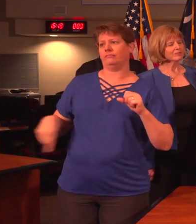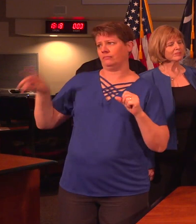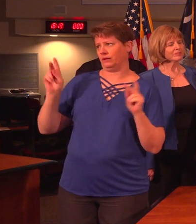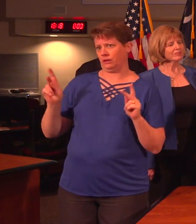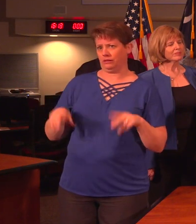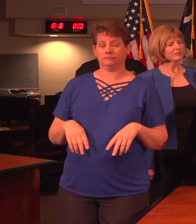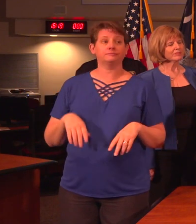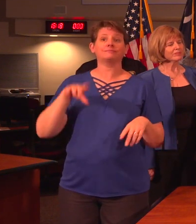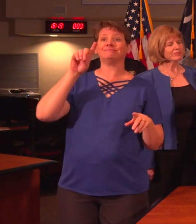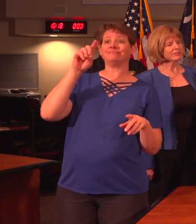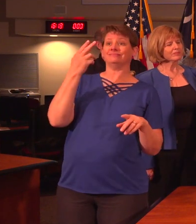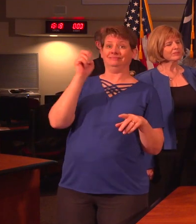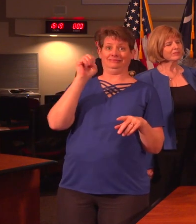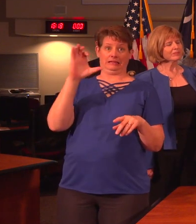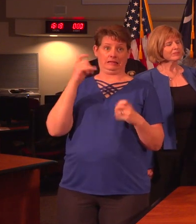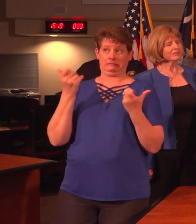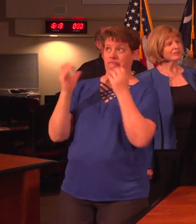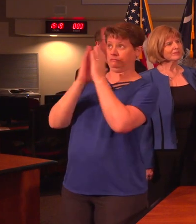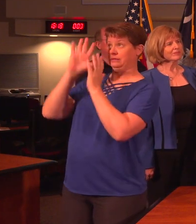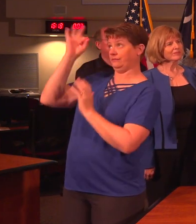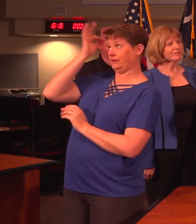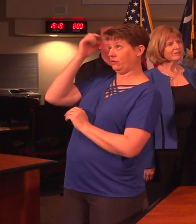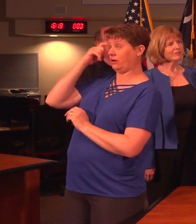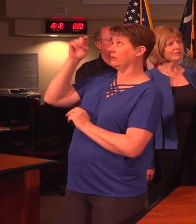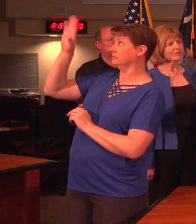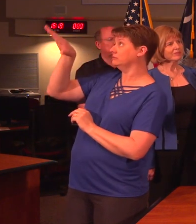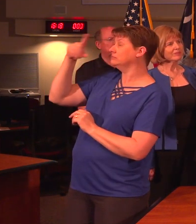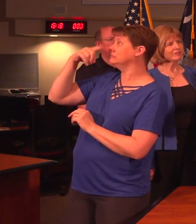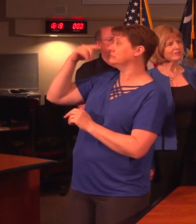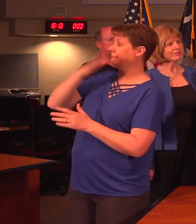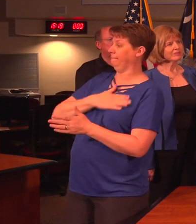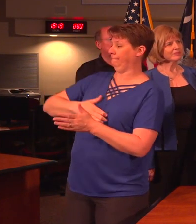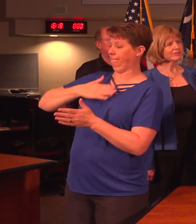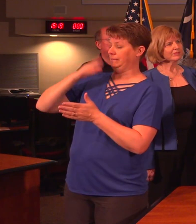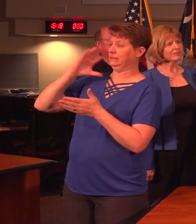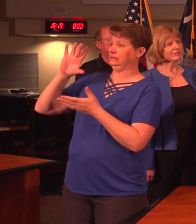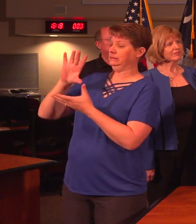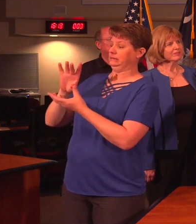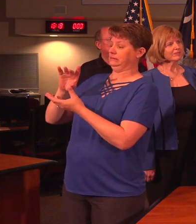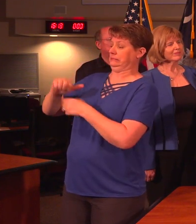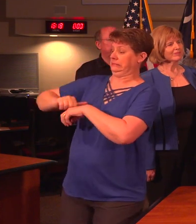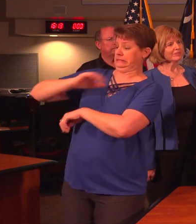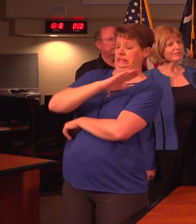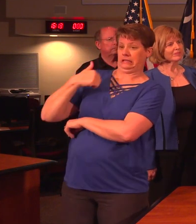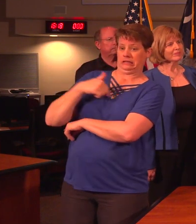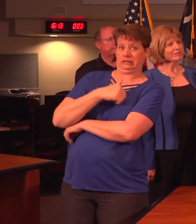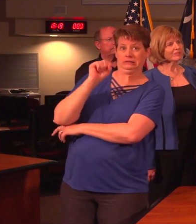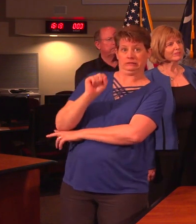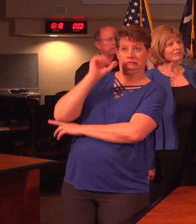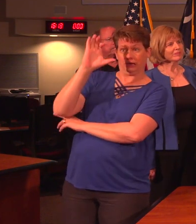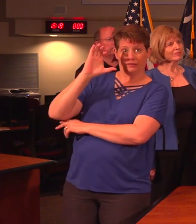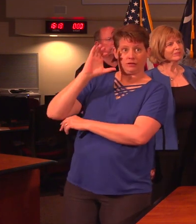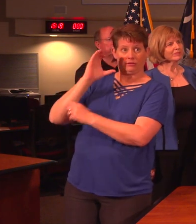DHEC has requested that the federal government release South Carolina's allocation of medical supplies from